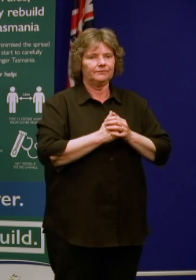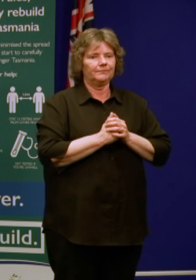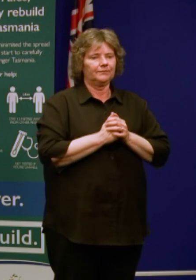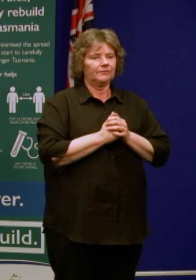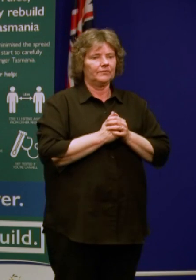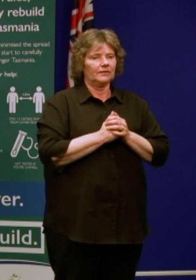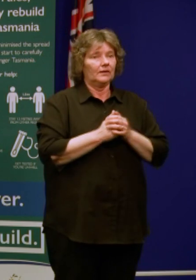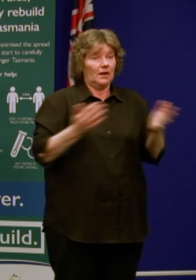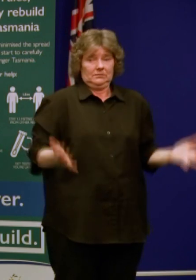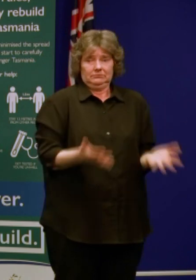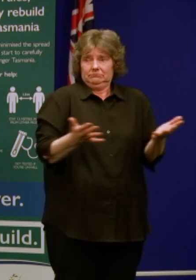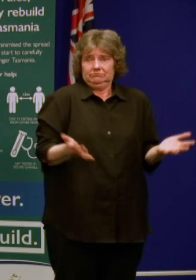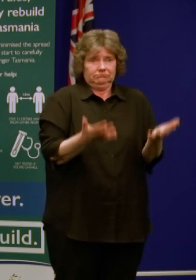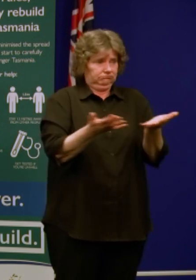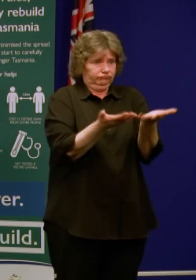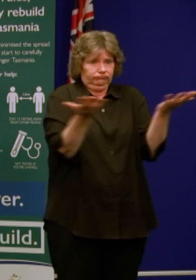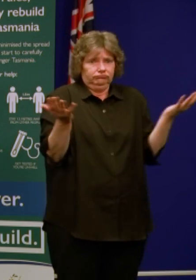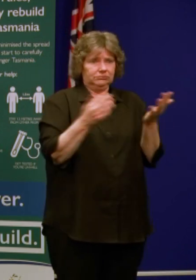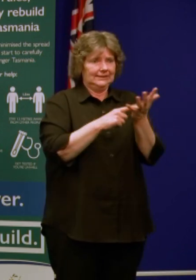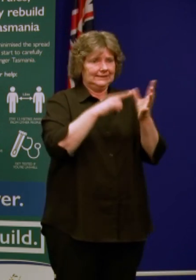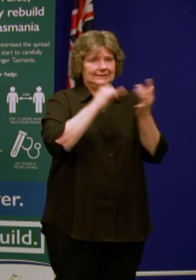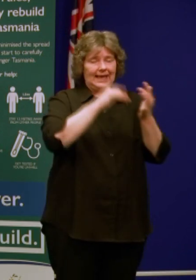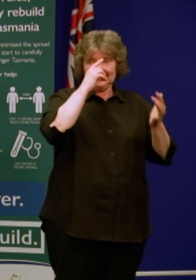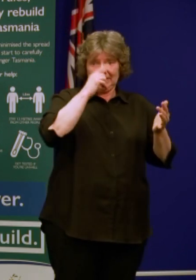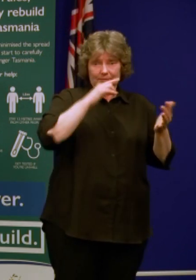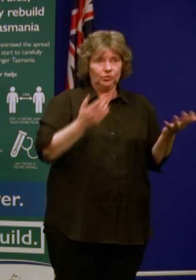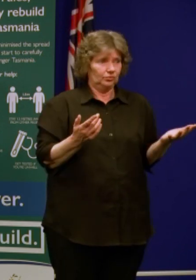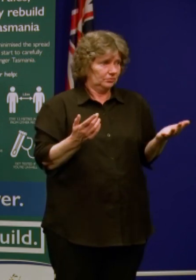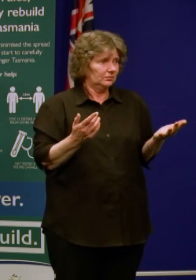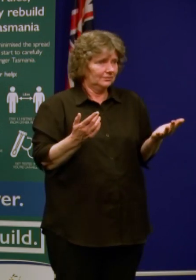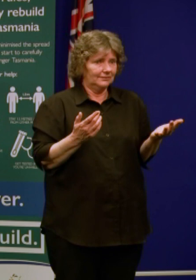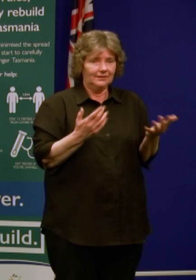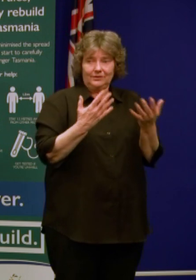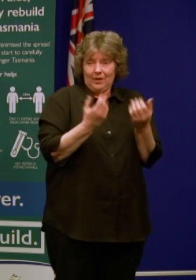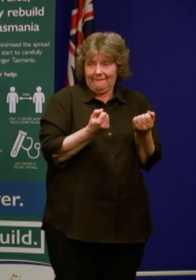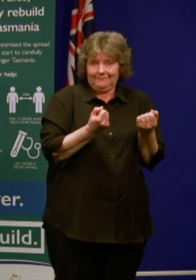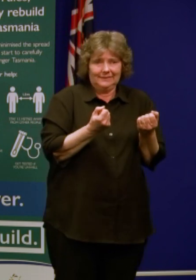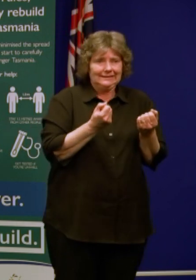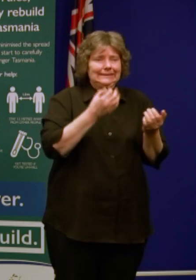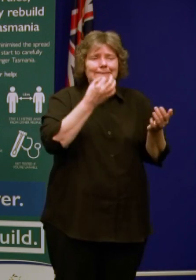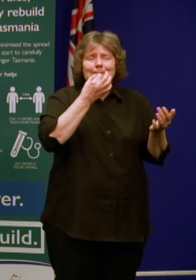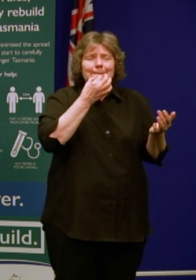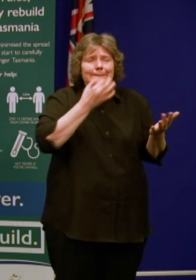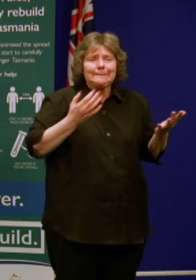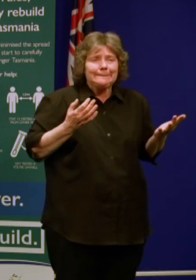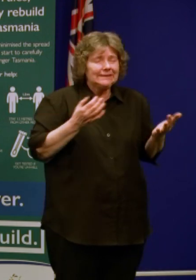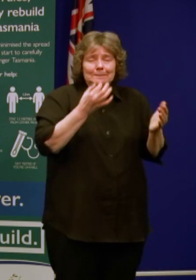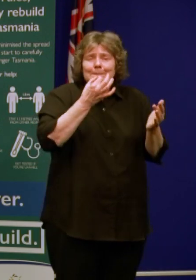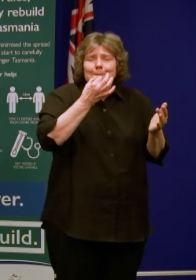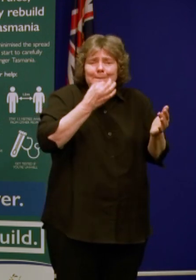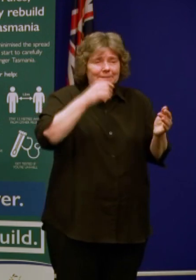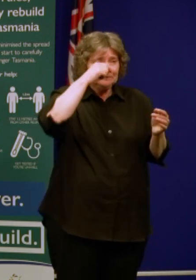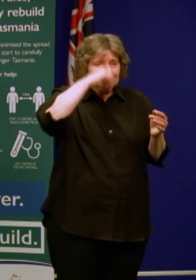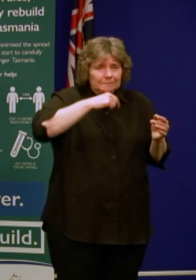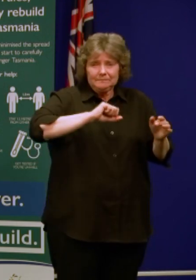any Tasmanian to get tested should they have even the slightest of symptoms